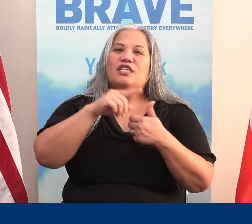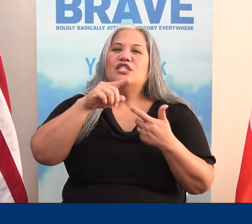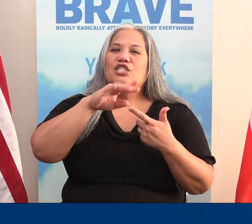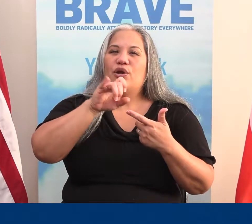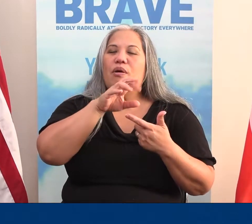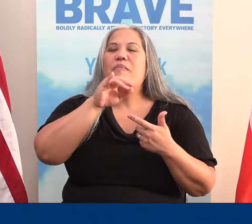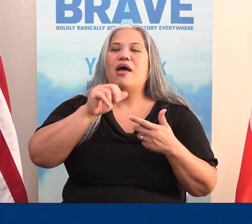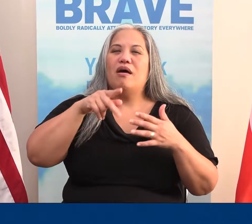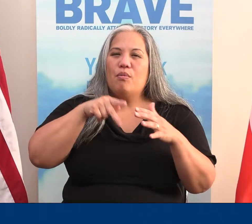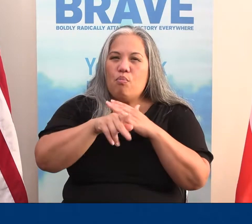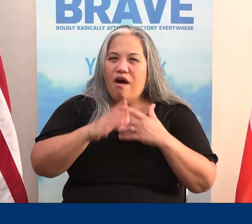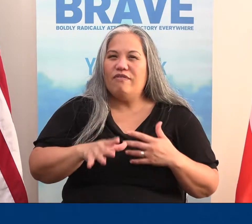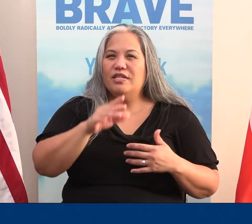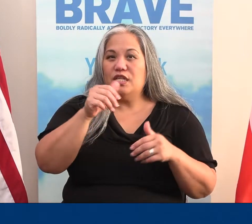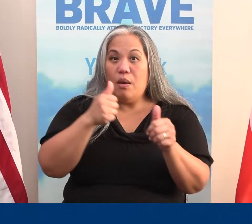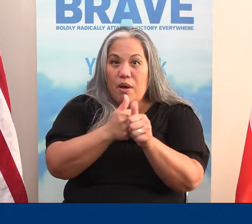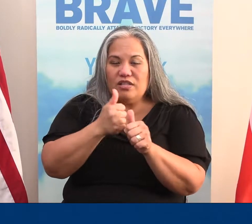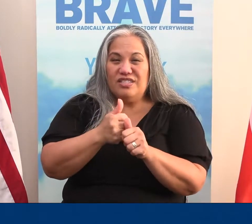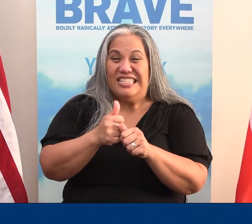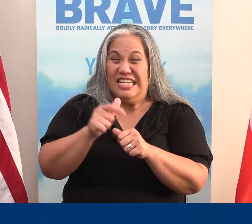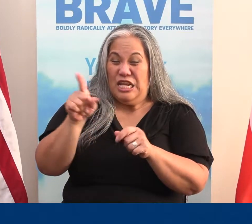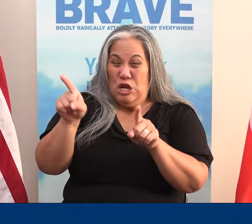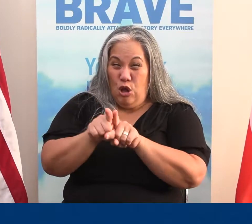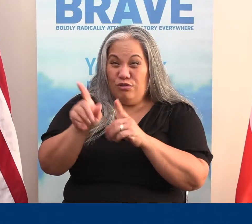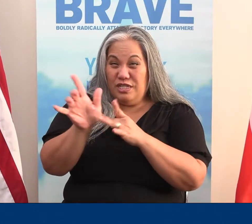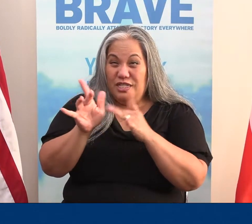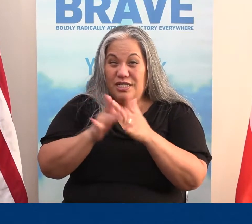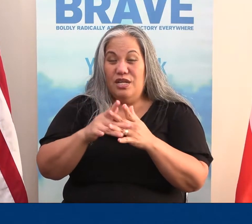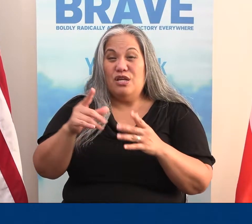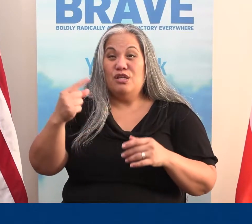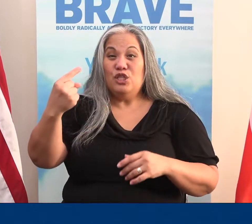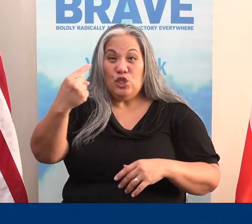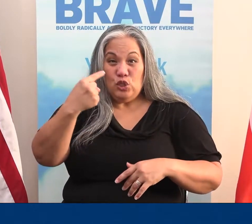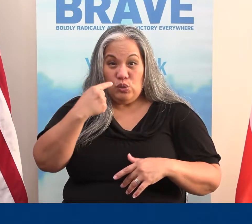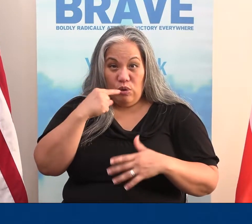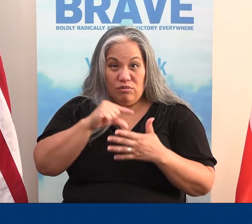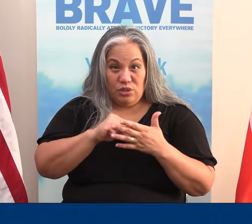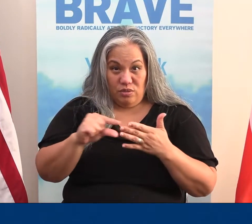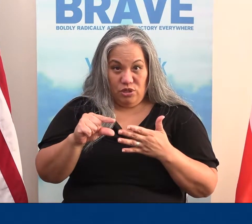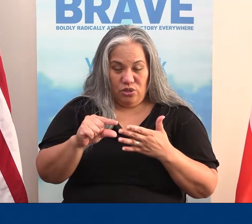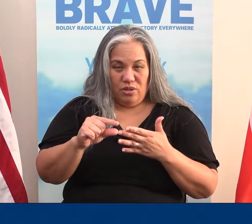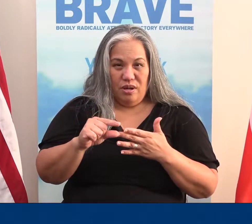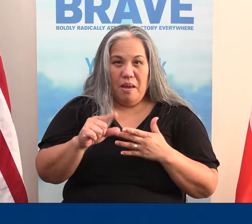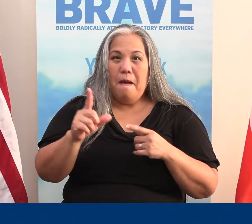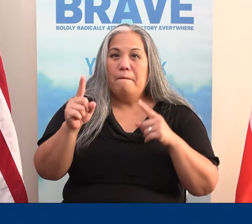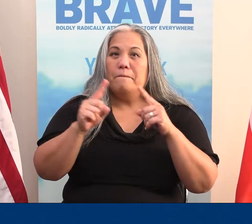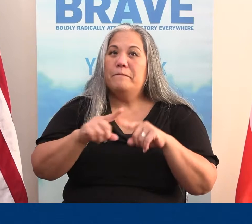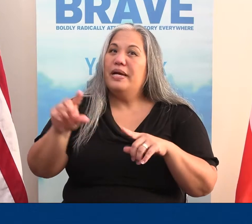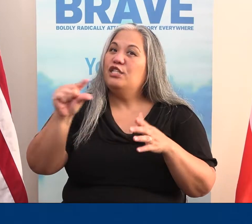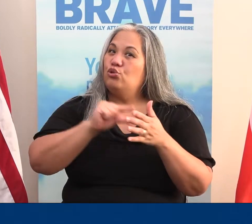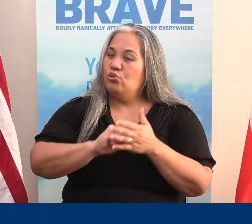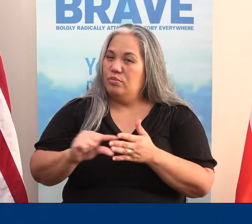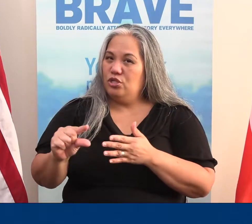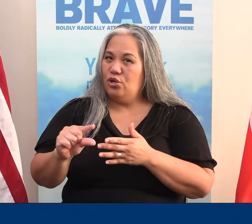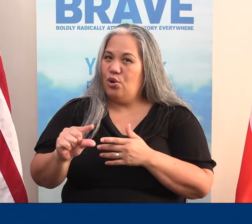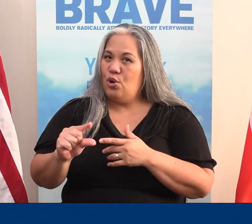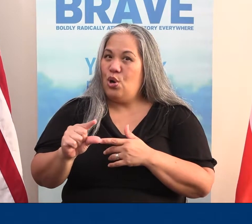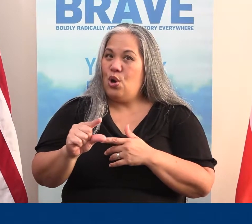Isaiah, Jeremiah, and prophets, and apostles, and even Jesus himself spoke Scripture. But